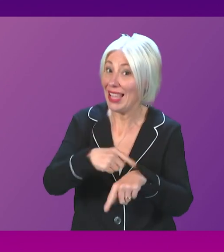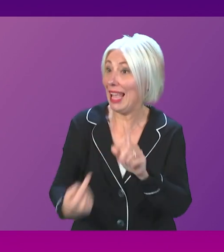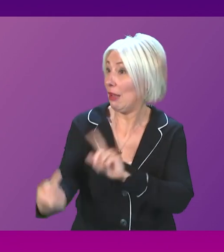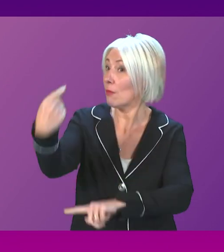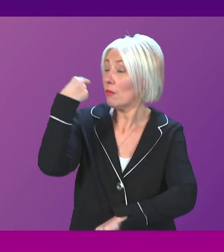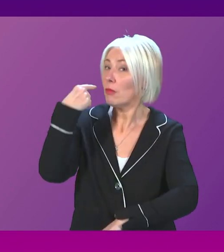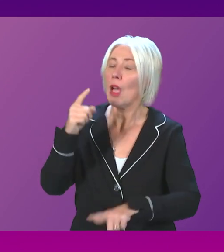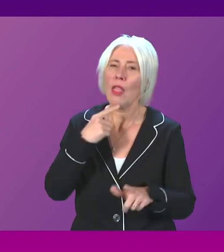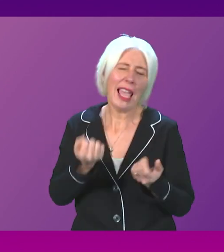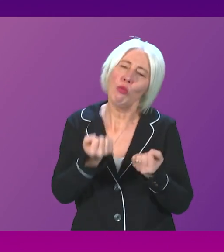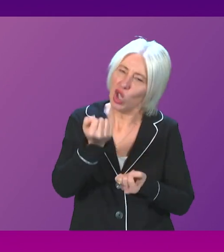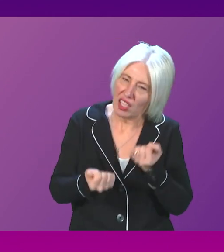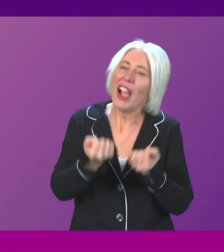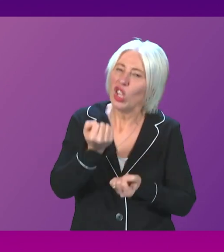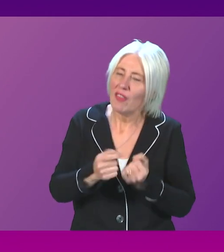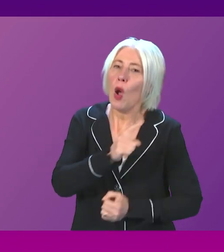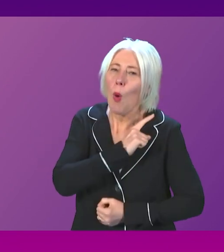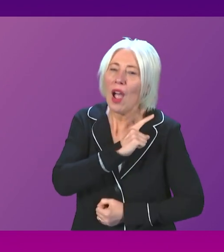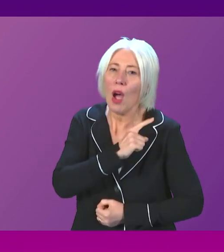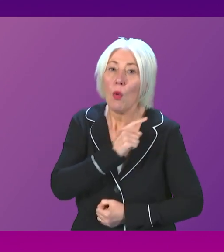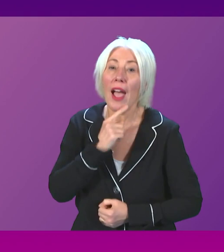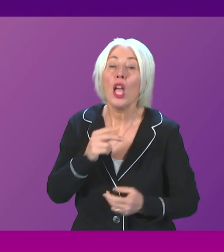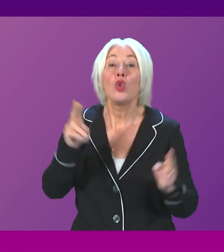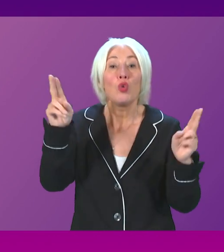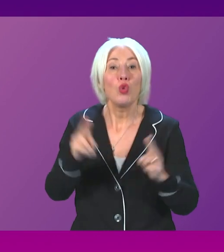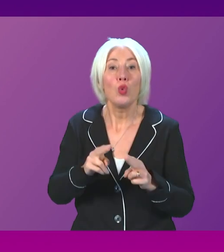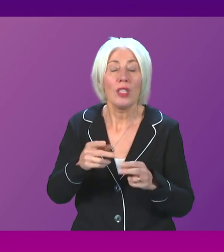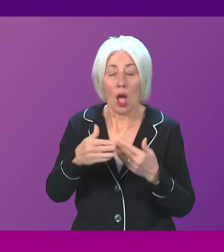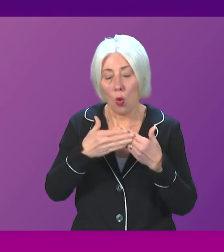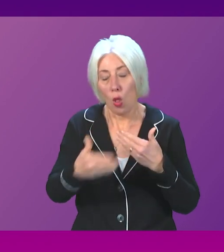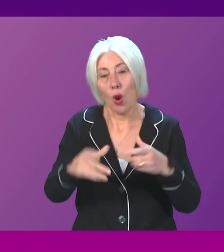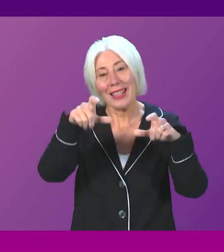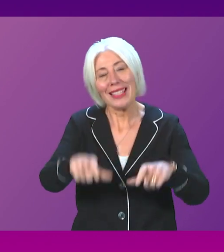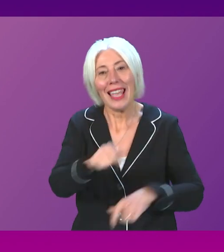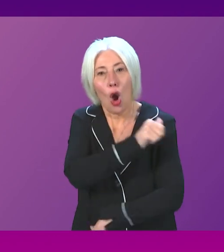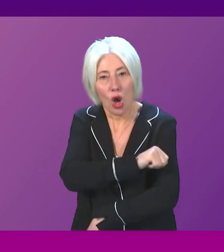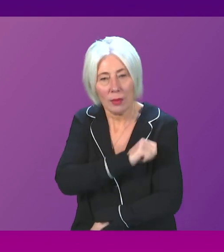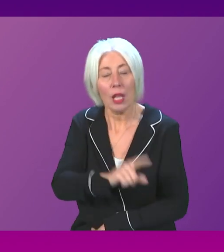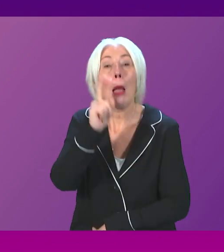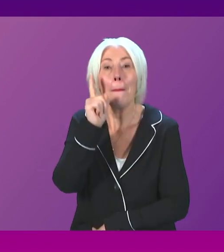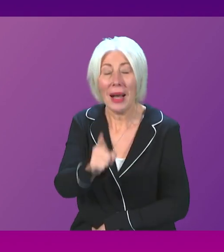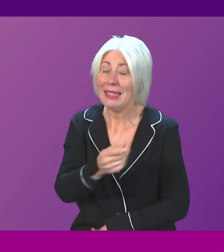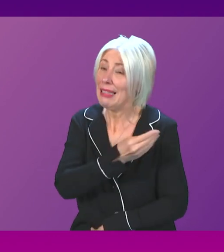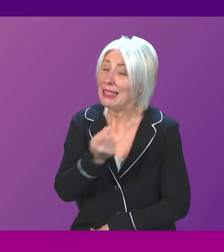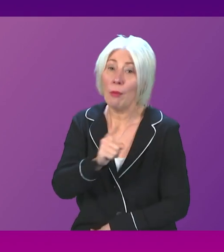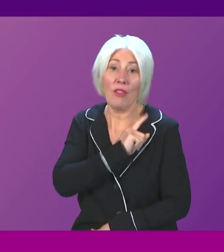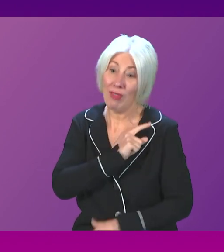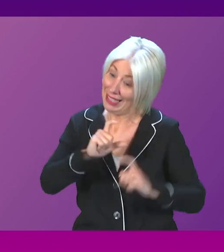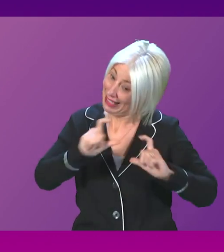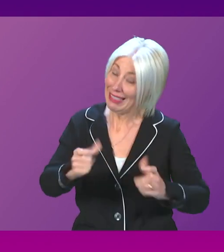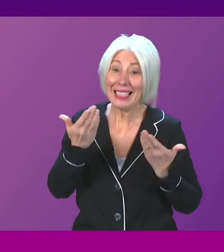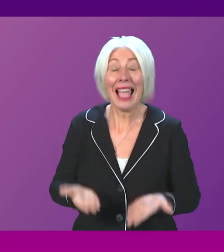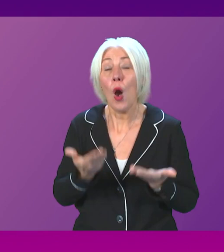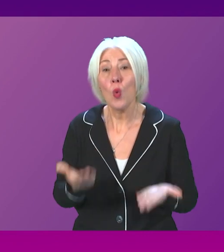justified for many reasons, including reducing length of stay in hospital. But many of these reasons, of course, still apply now.